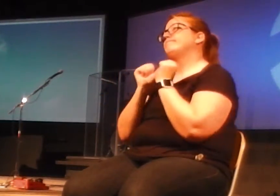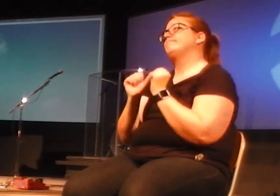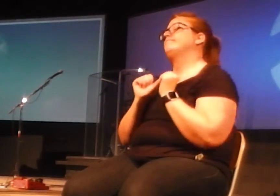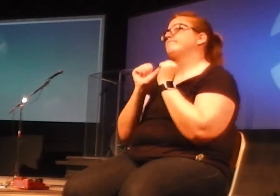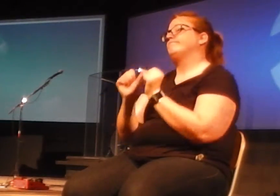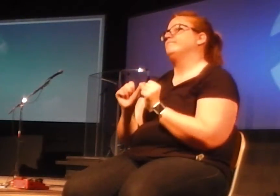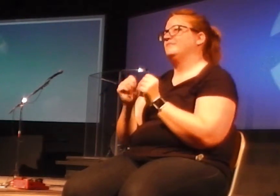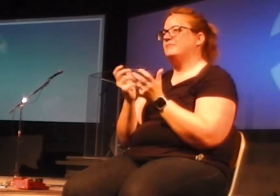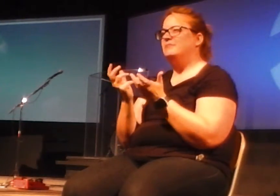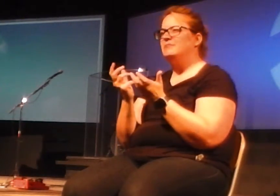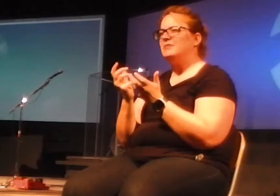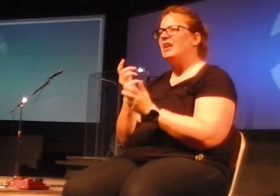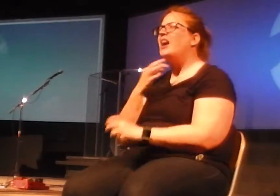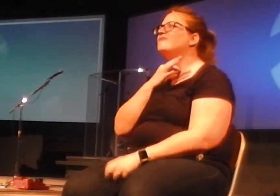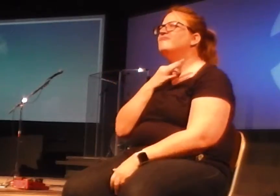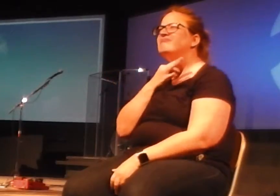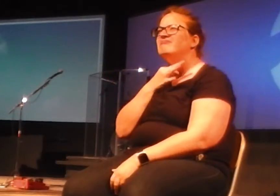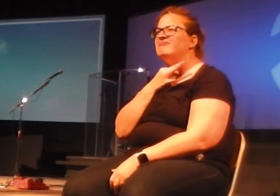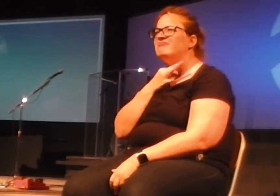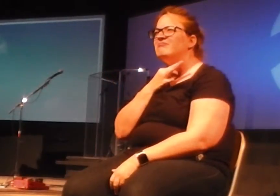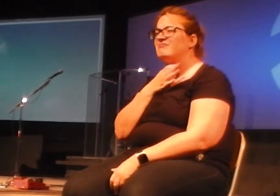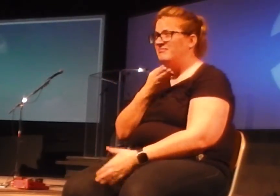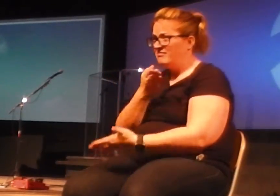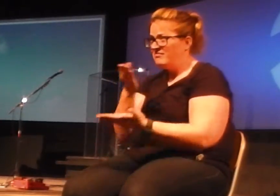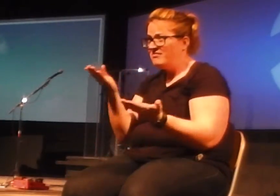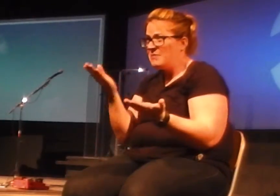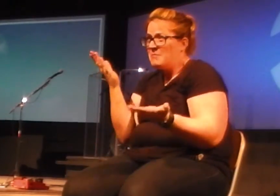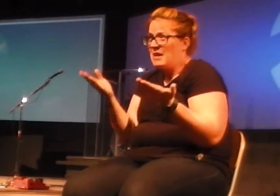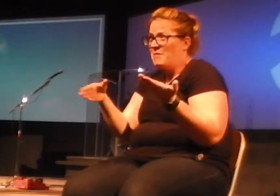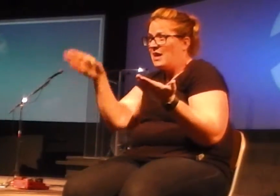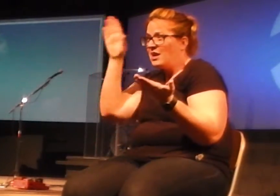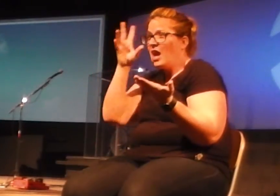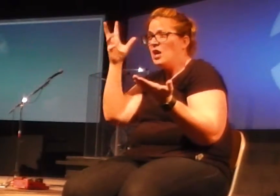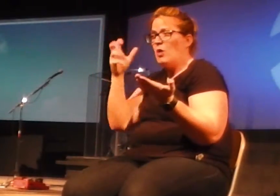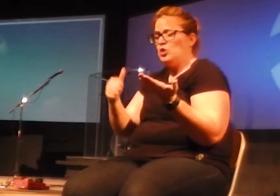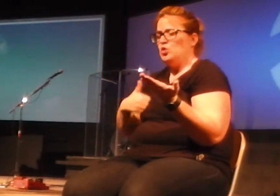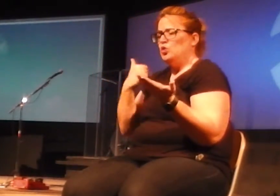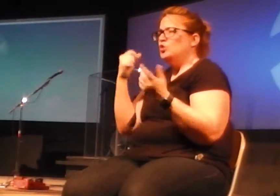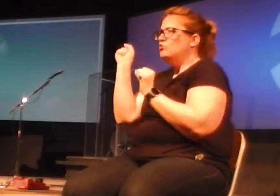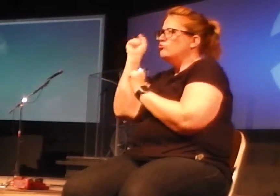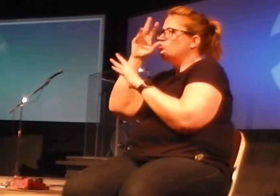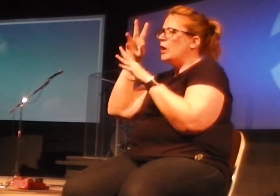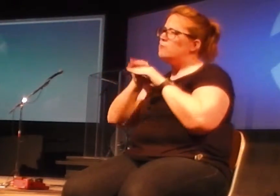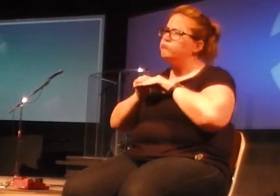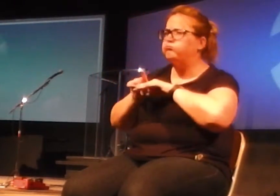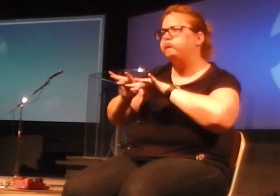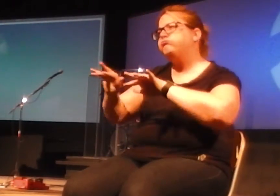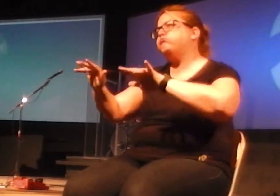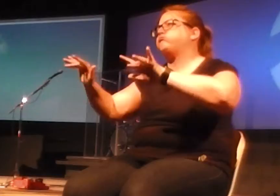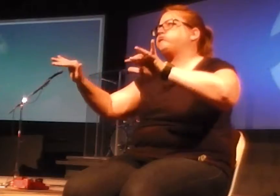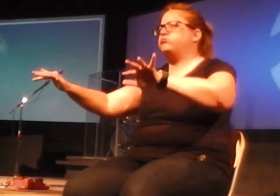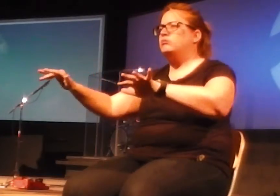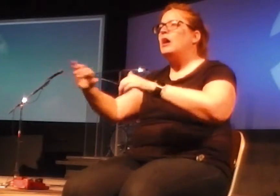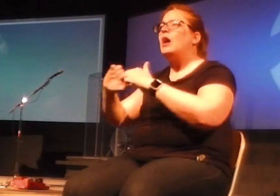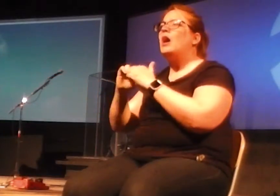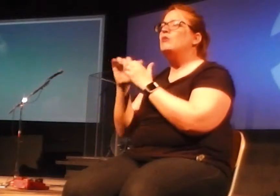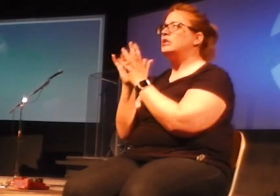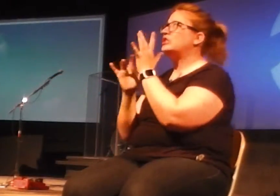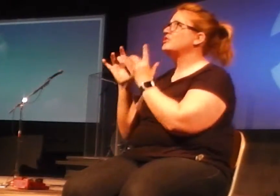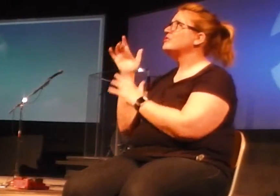I just wonder, for some of you today, does God want to bring a new dream for your life to the person of Jesus Christ? Okay, so